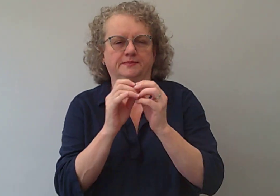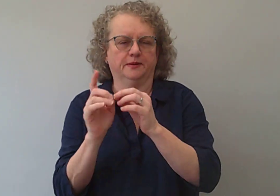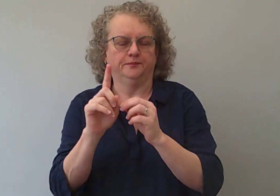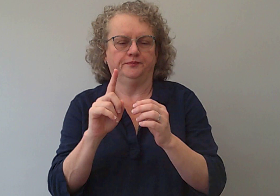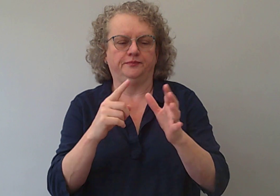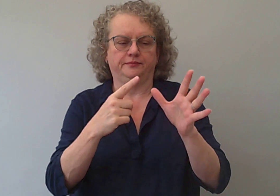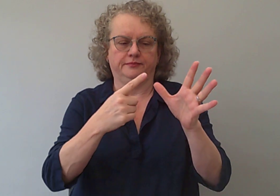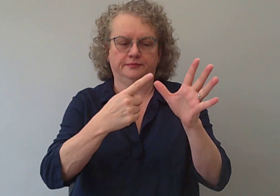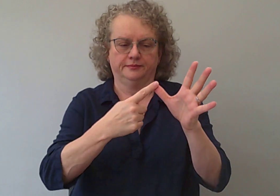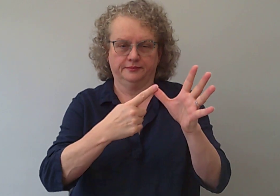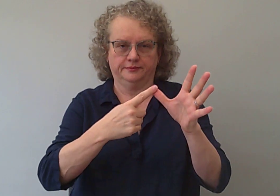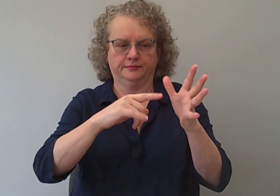I'll spell that for you.